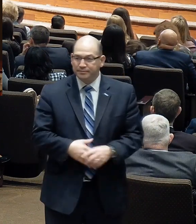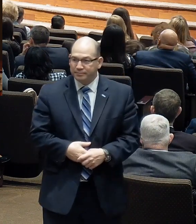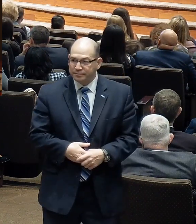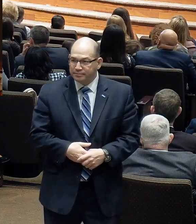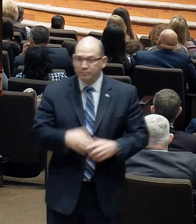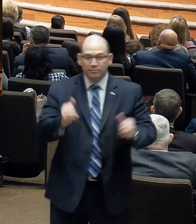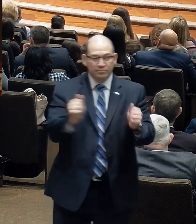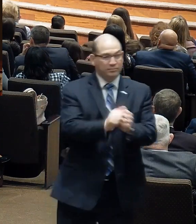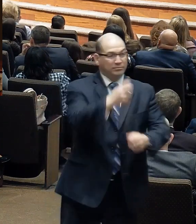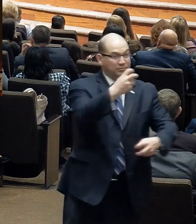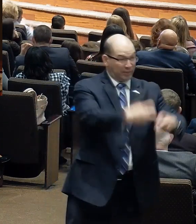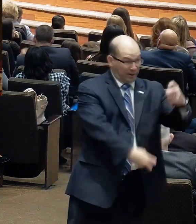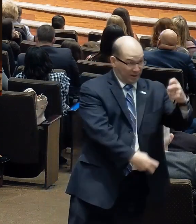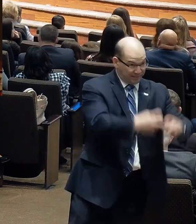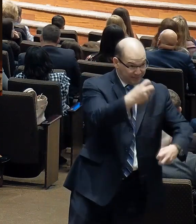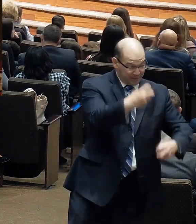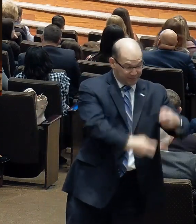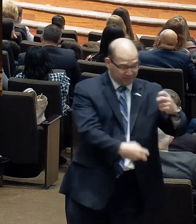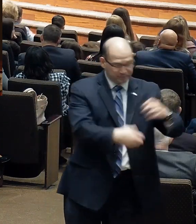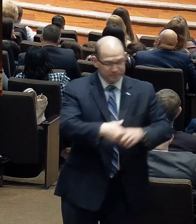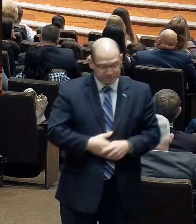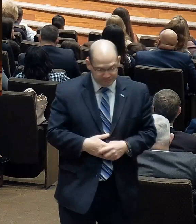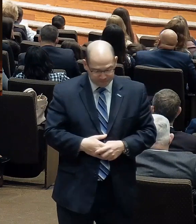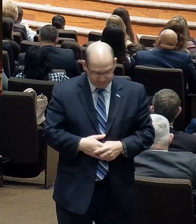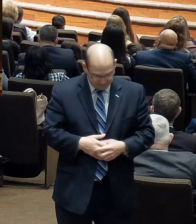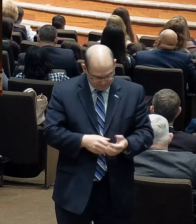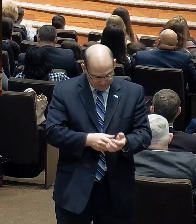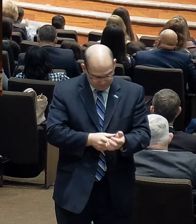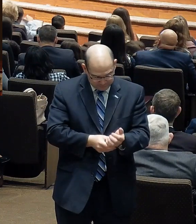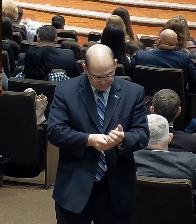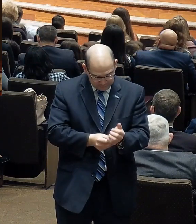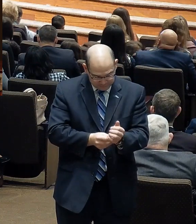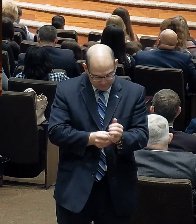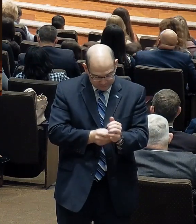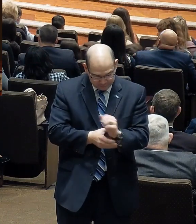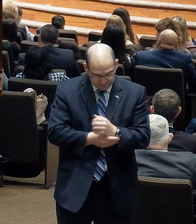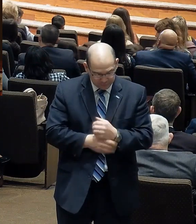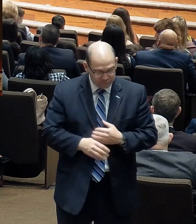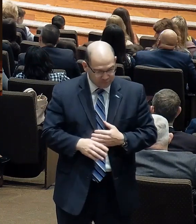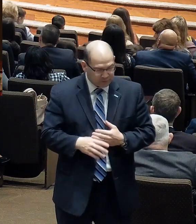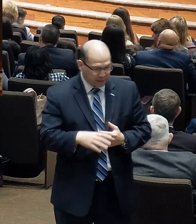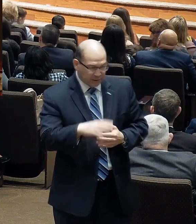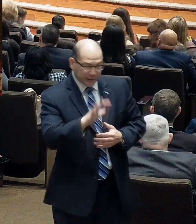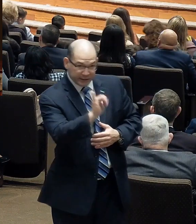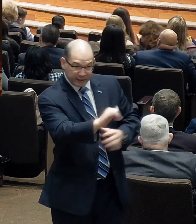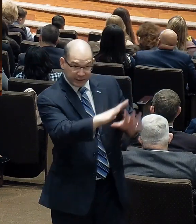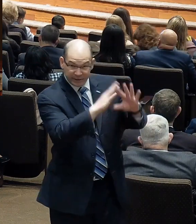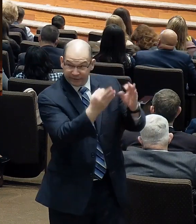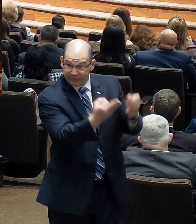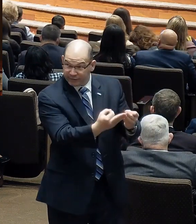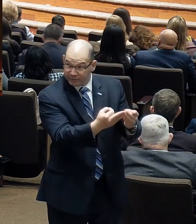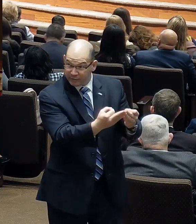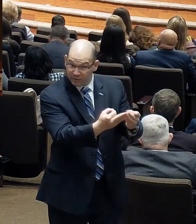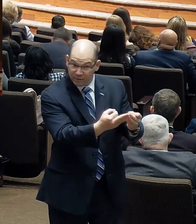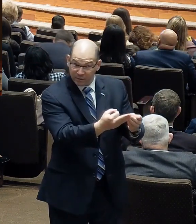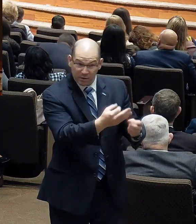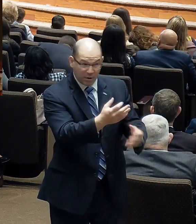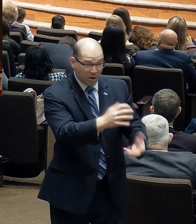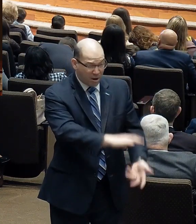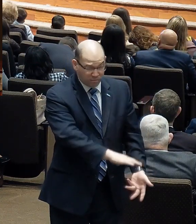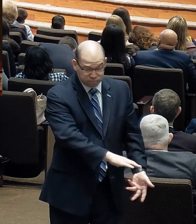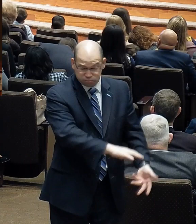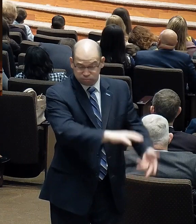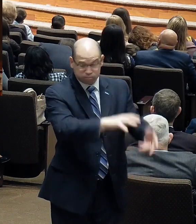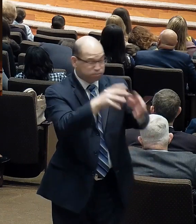greatest trial of their lives. When their lives had been completely turned upside down, Jesus said something right